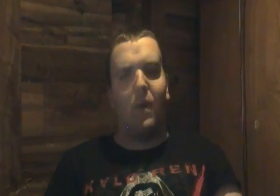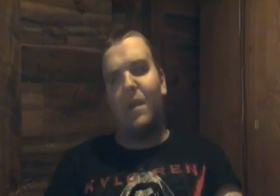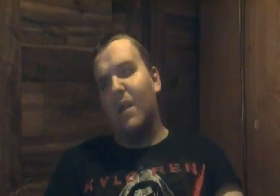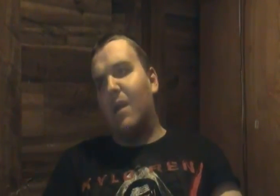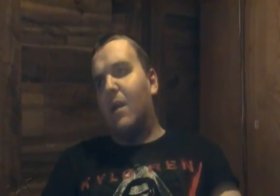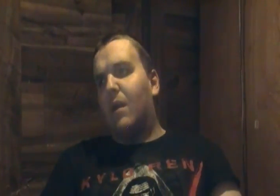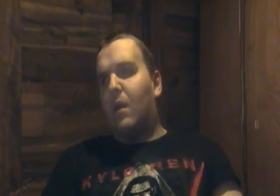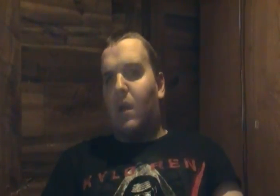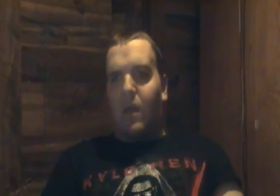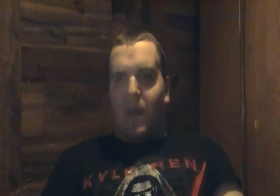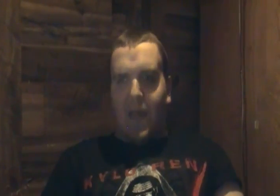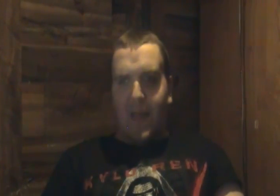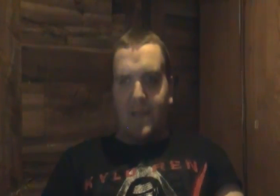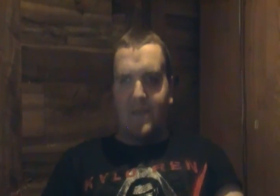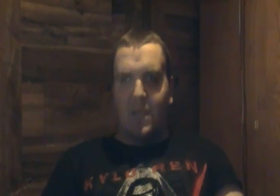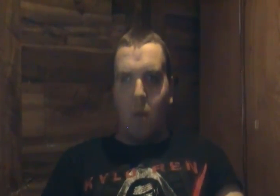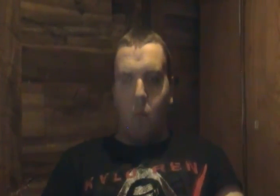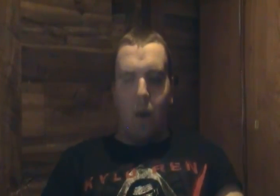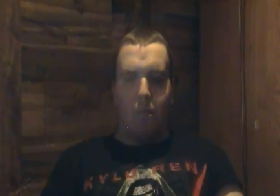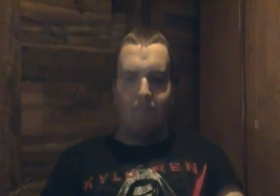one and so um